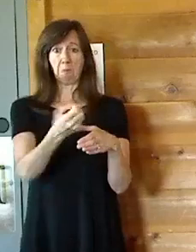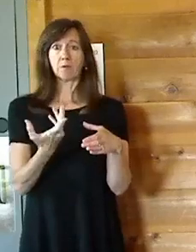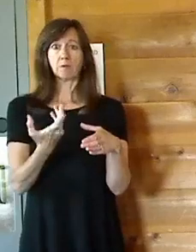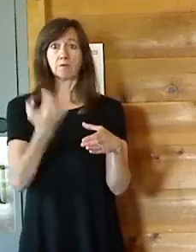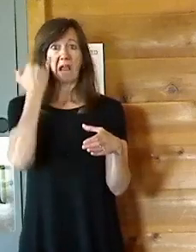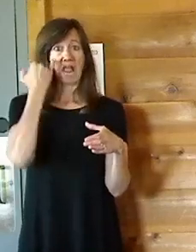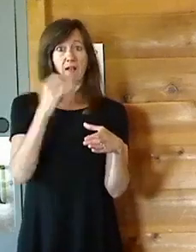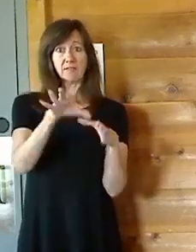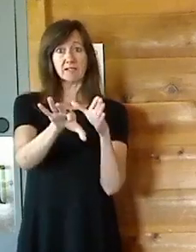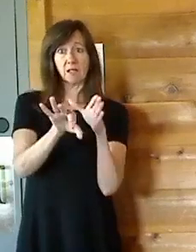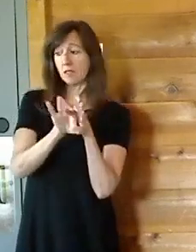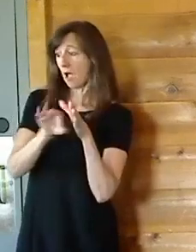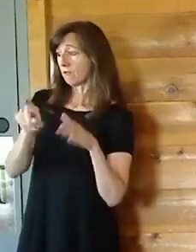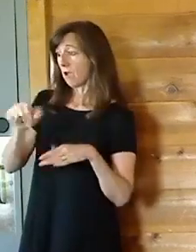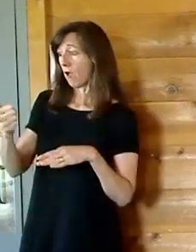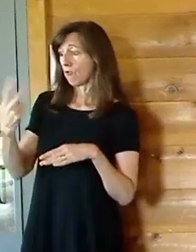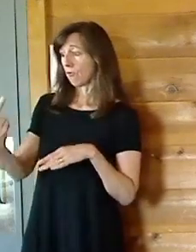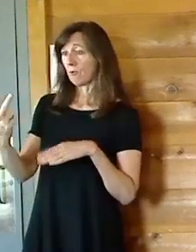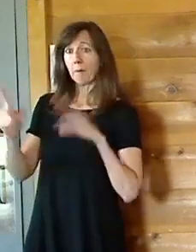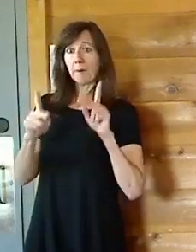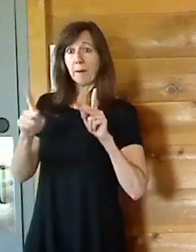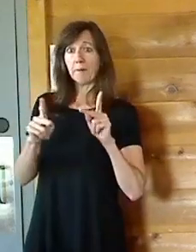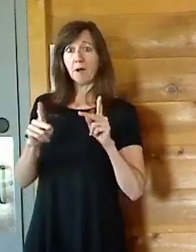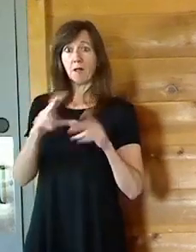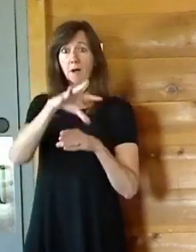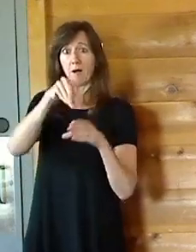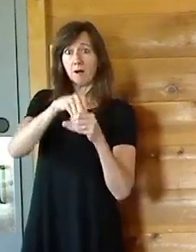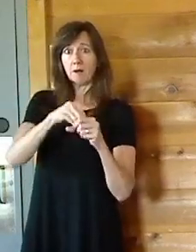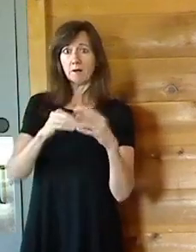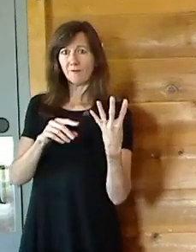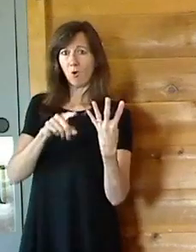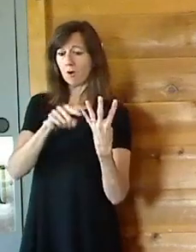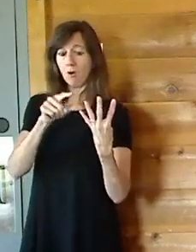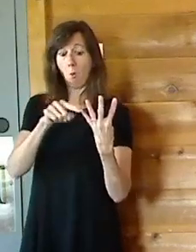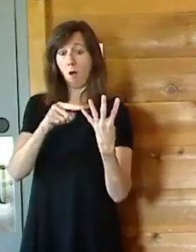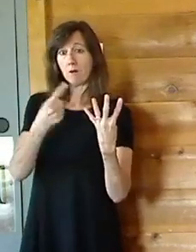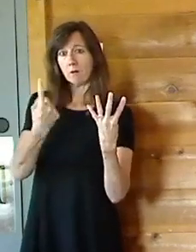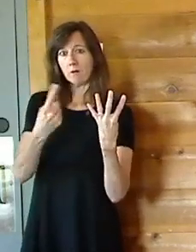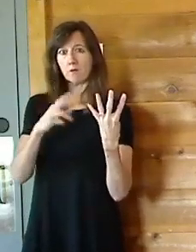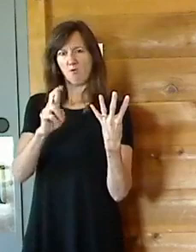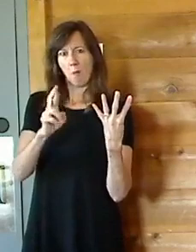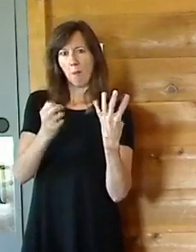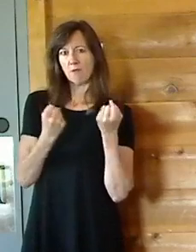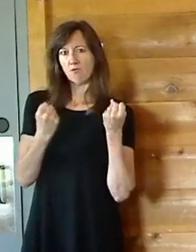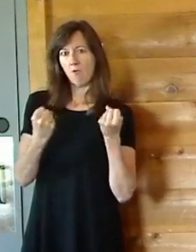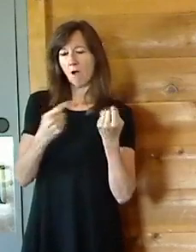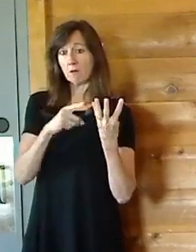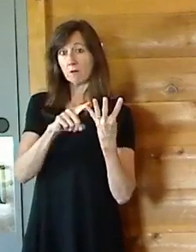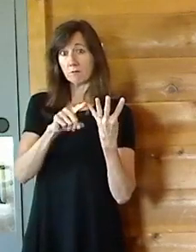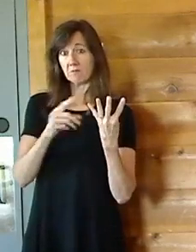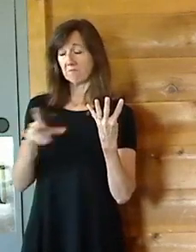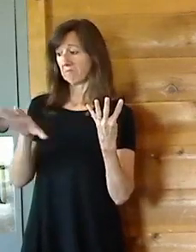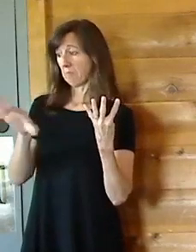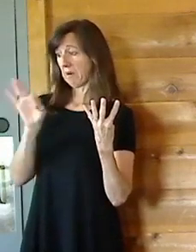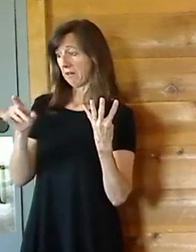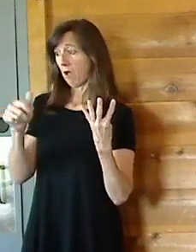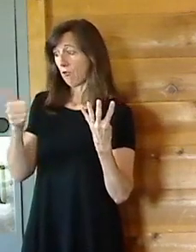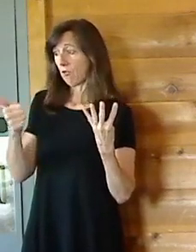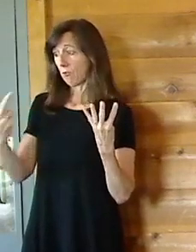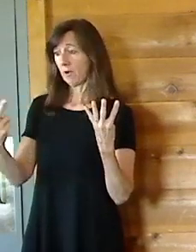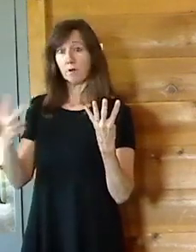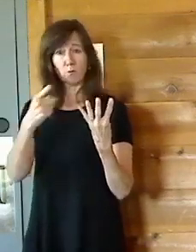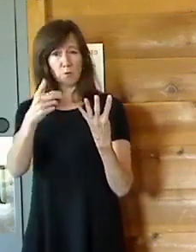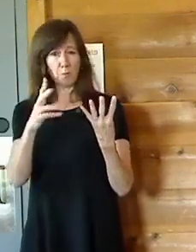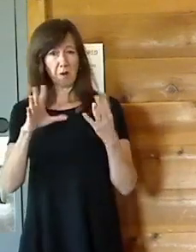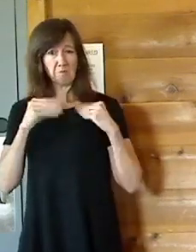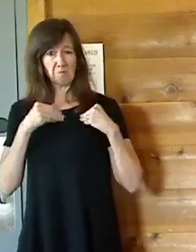non-party selected individuals. Would you be okay with that? Probably not. So what you have to do, based